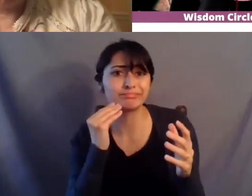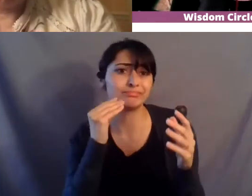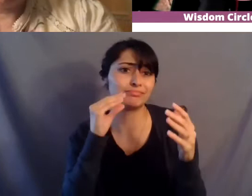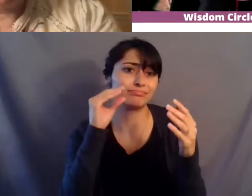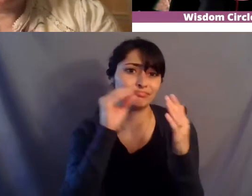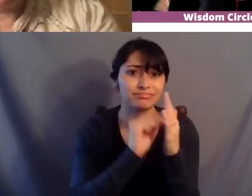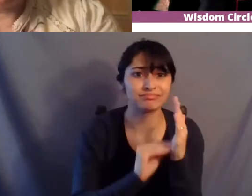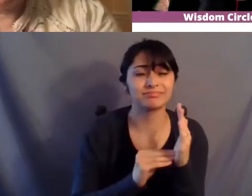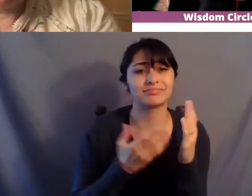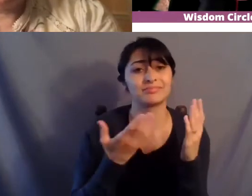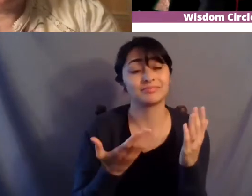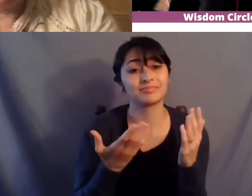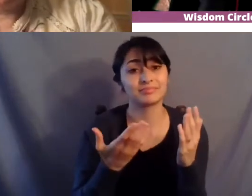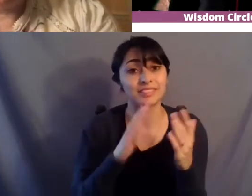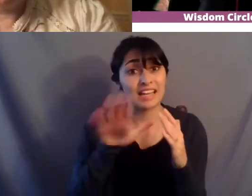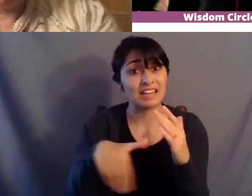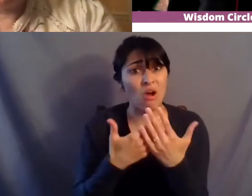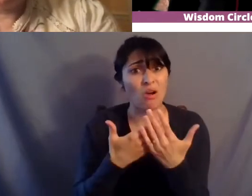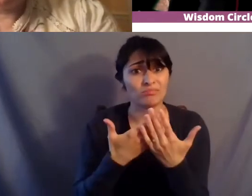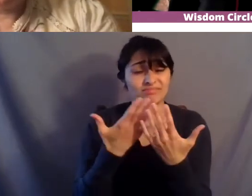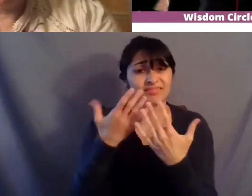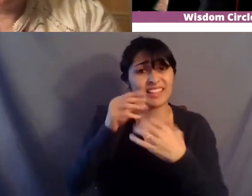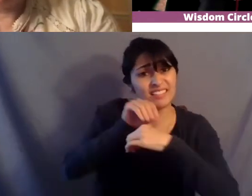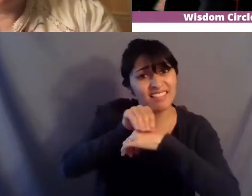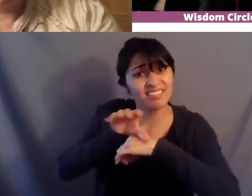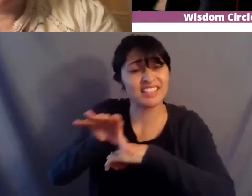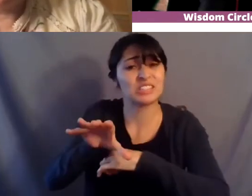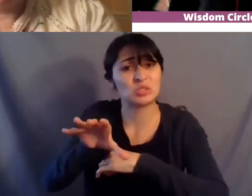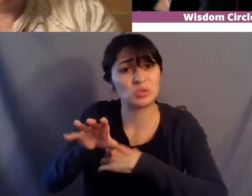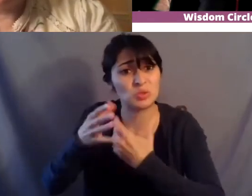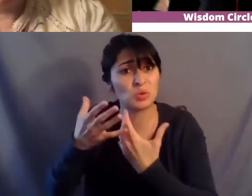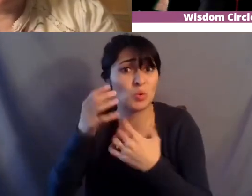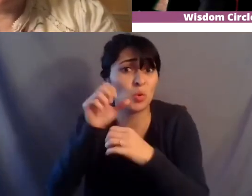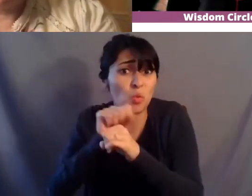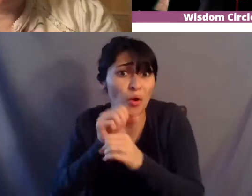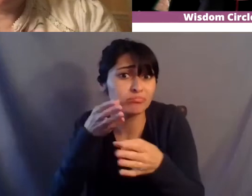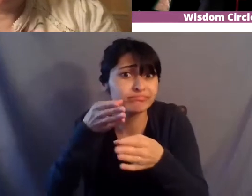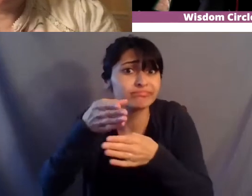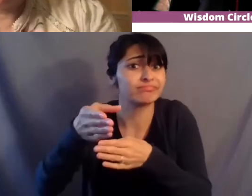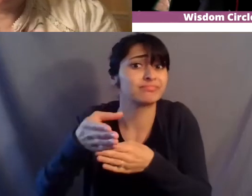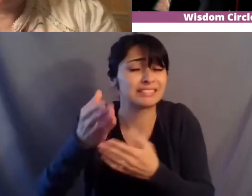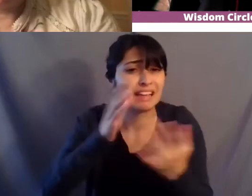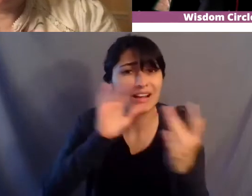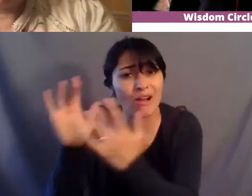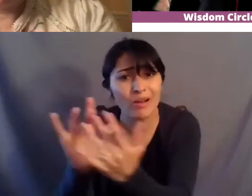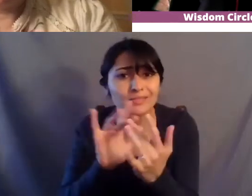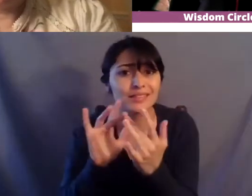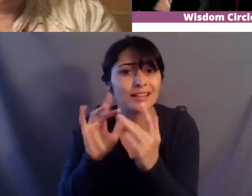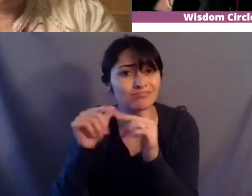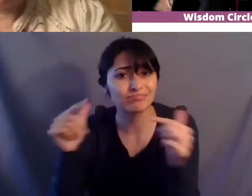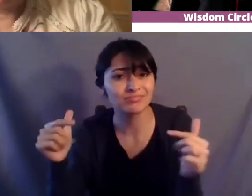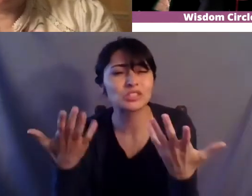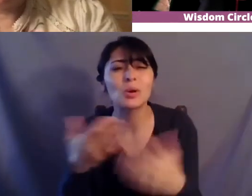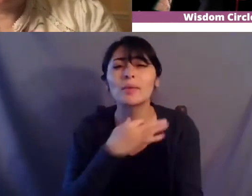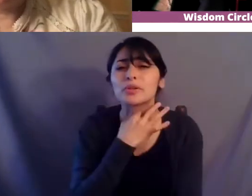and leads to i don't know employment wonderful contacts uh how does your educational